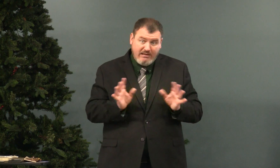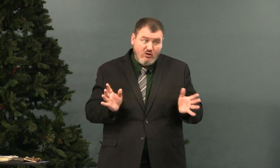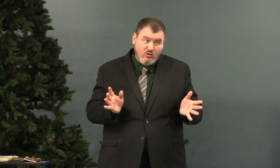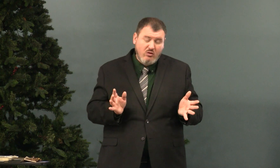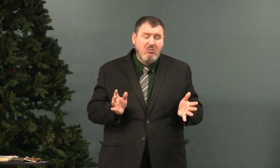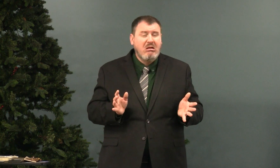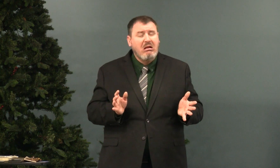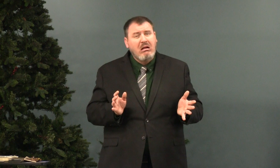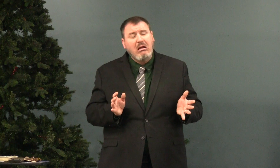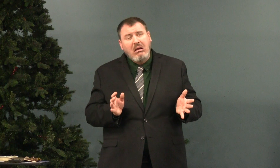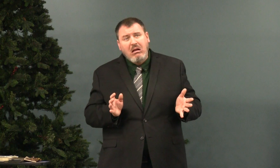It's clear.